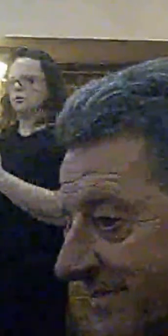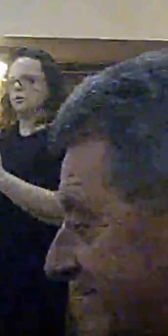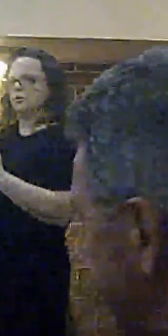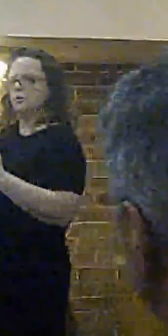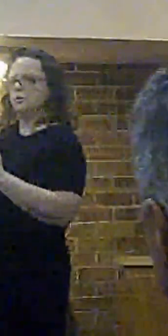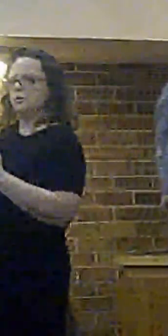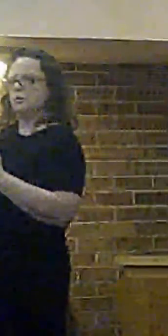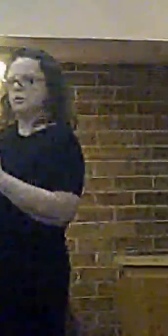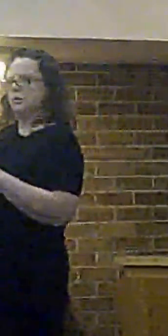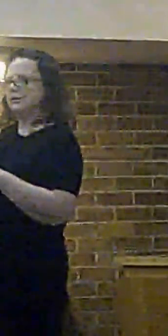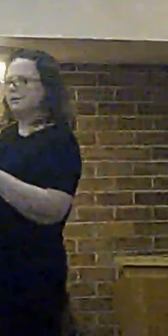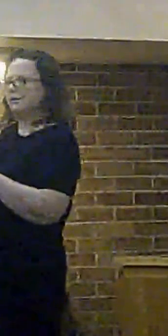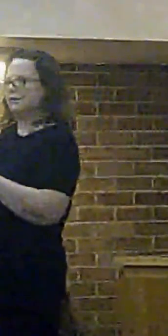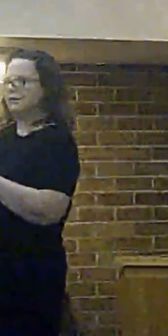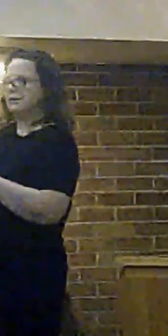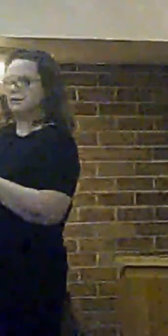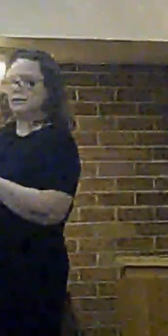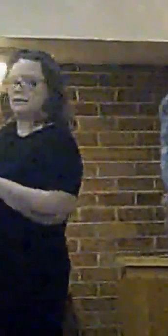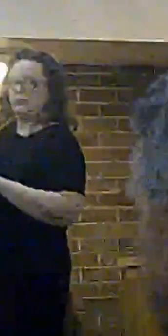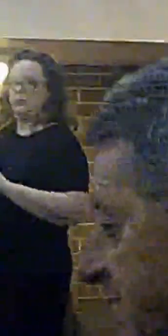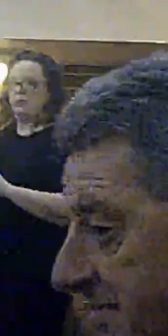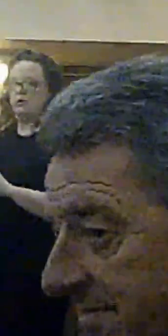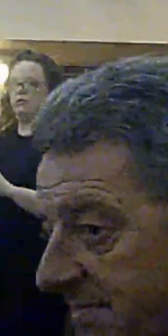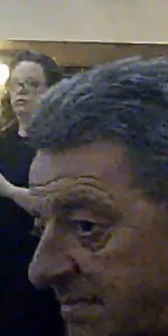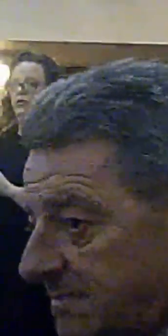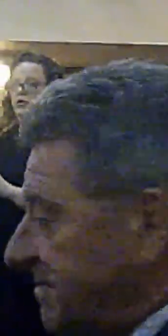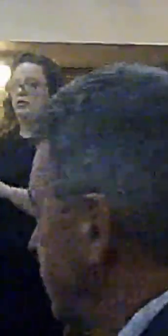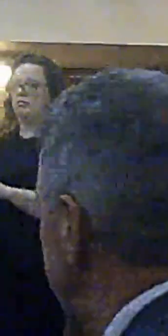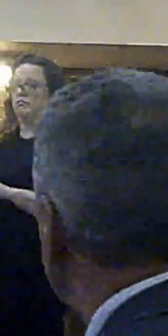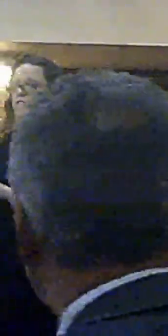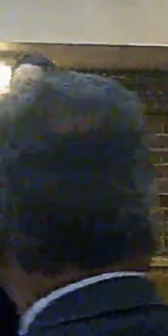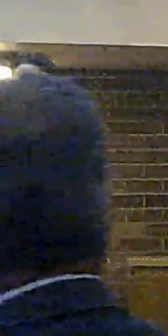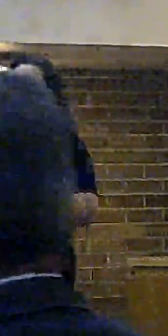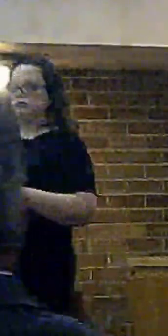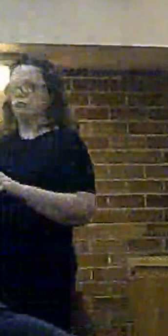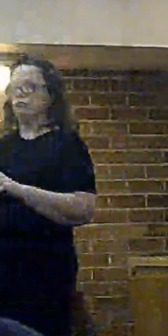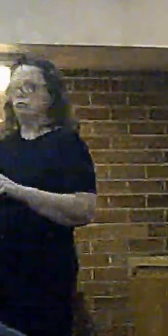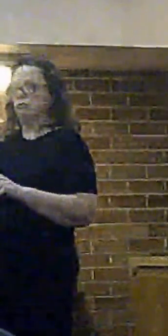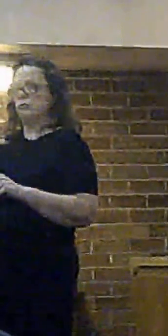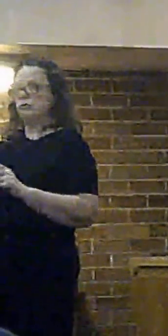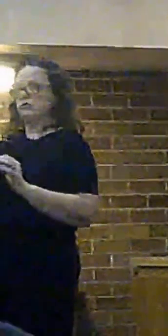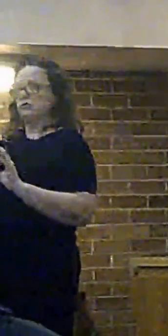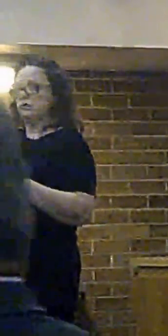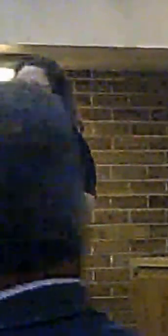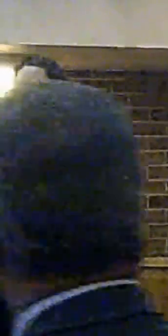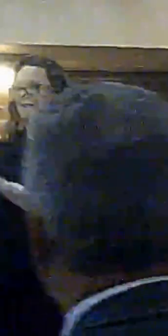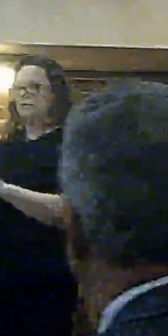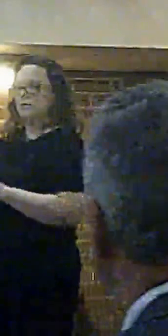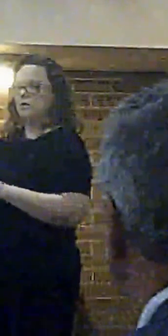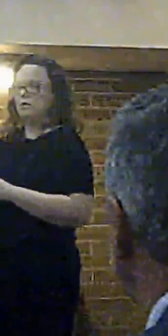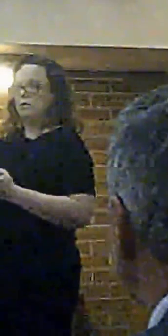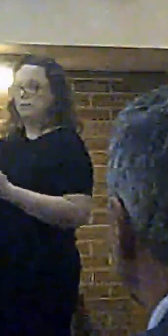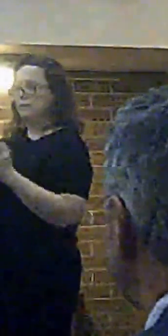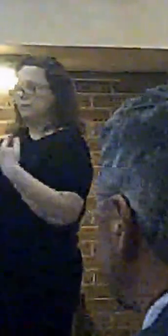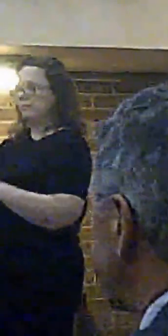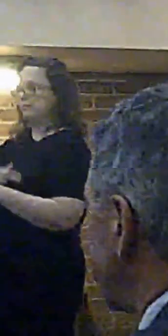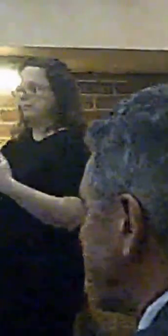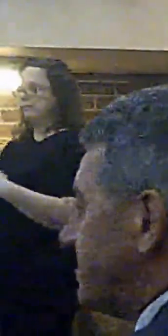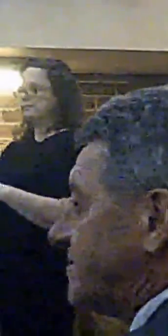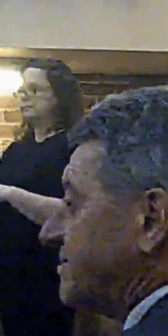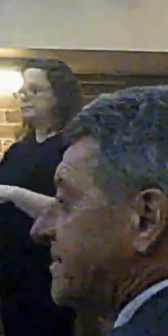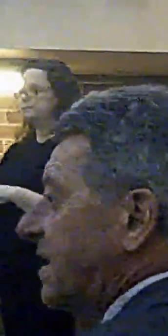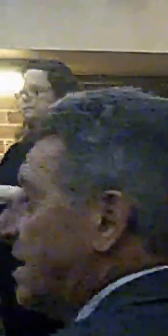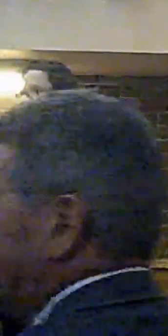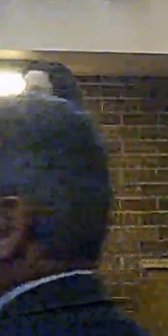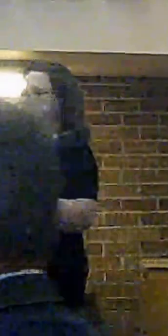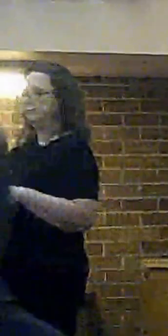from Upton. Well, yeah, that's right. We will increase response times. Allerton lose out? Yeah, there's nothing we can do where people don't. They would lose